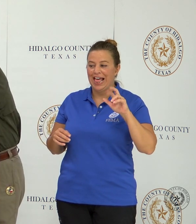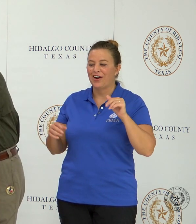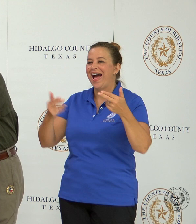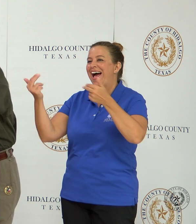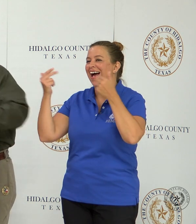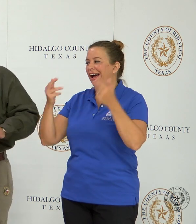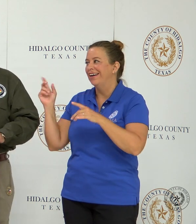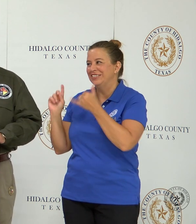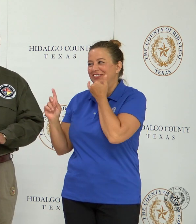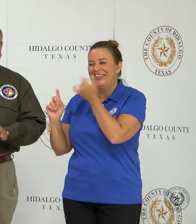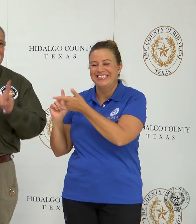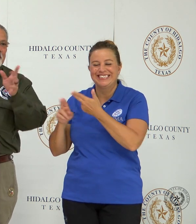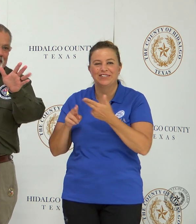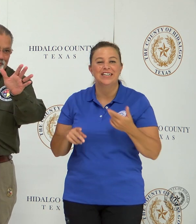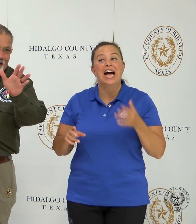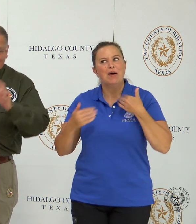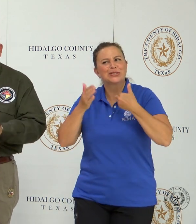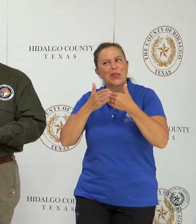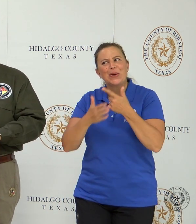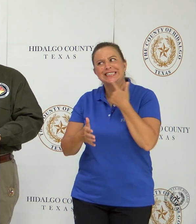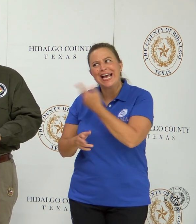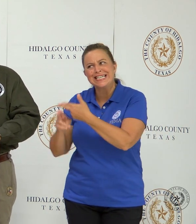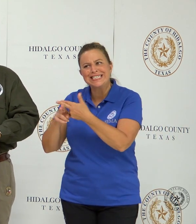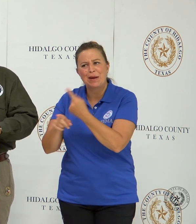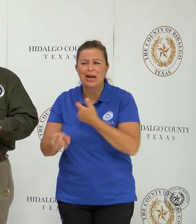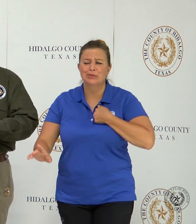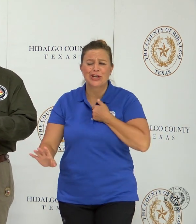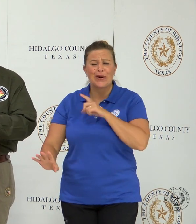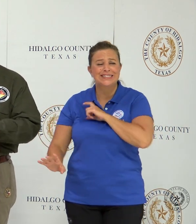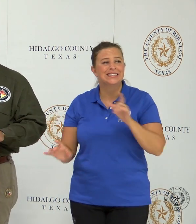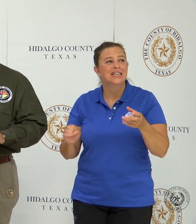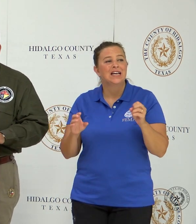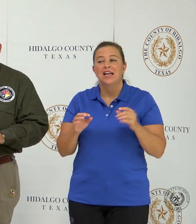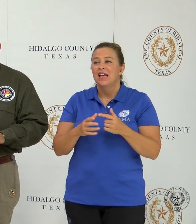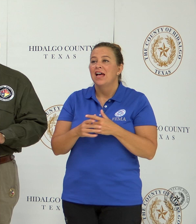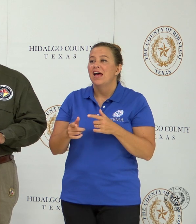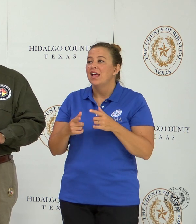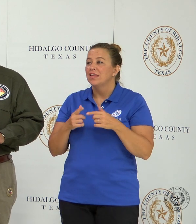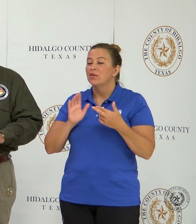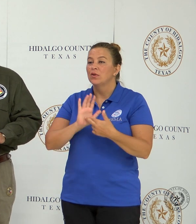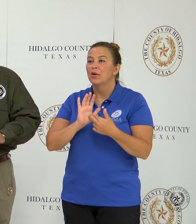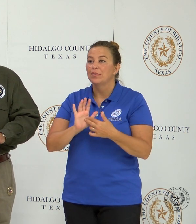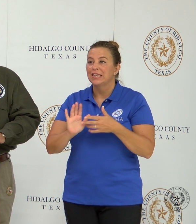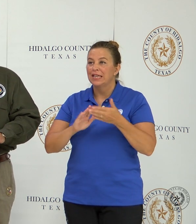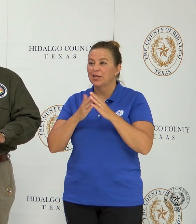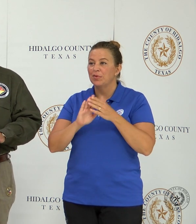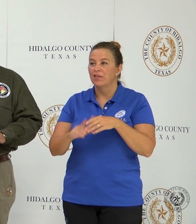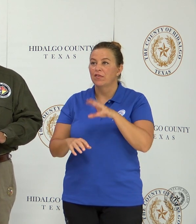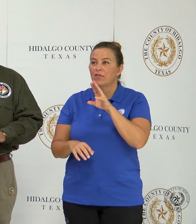Got it close. Got it close, but I'm sorry, Constable. And then Connie Villanueva representing the community of Monte Alto.